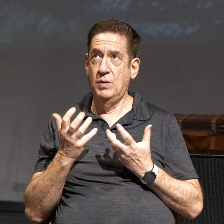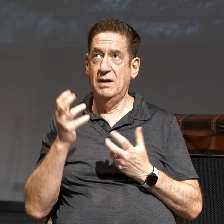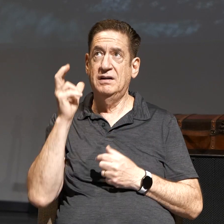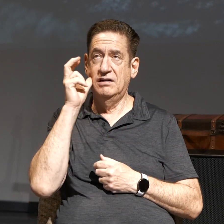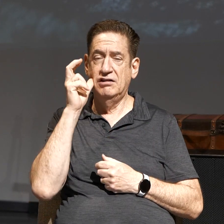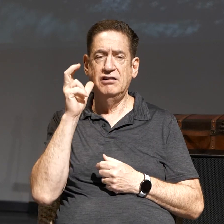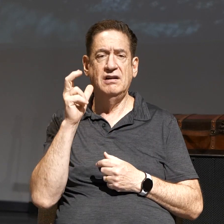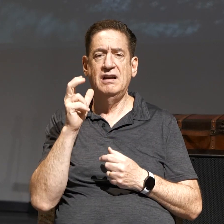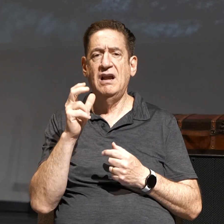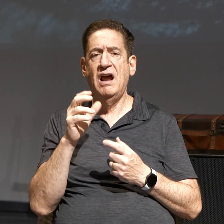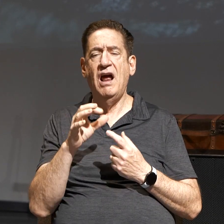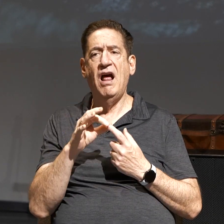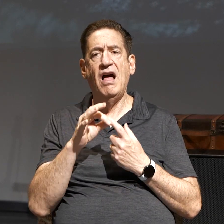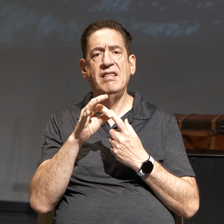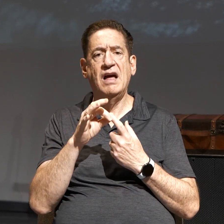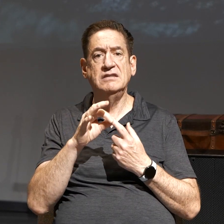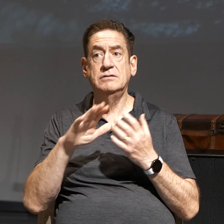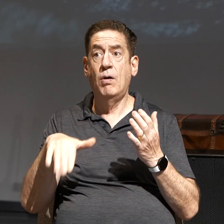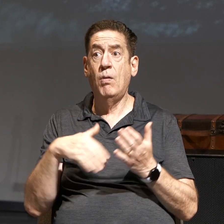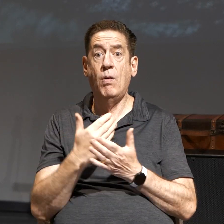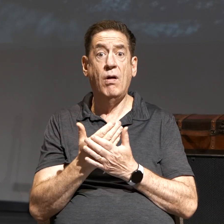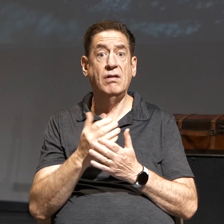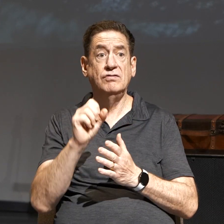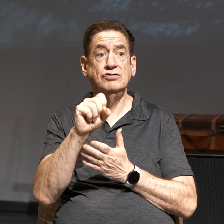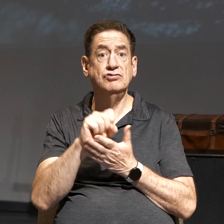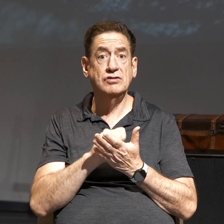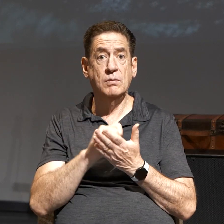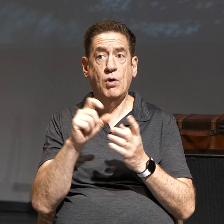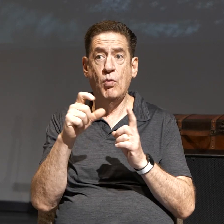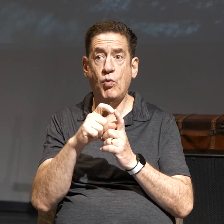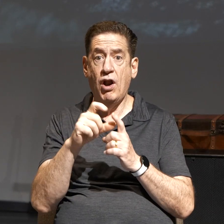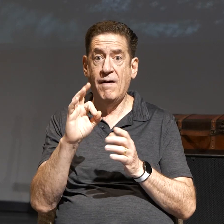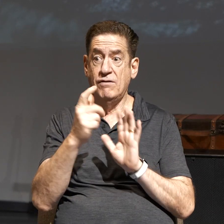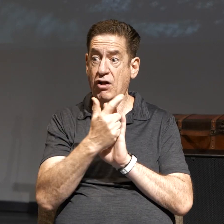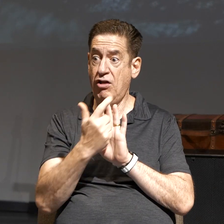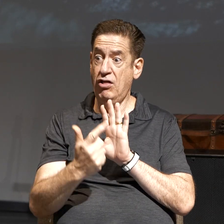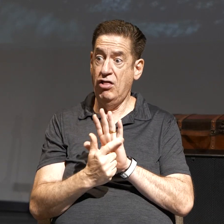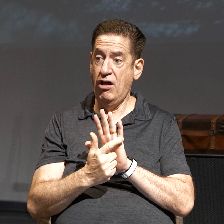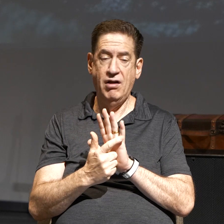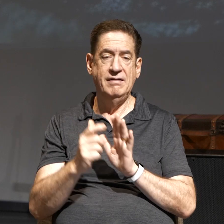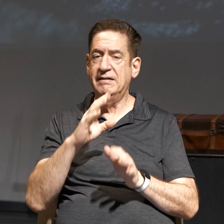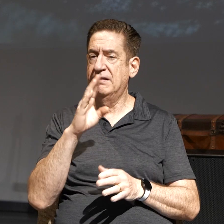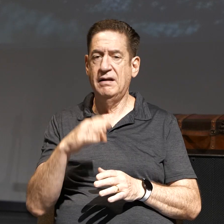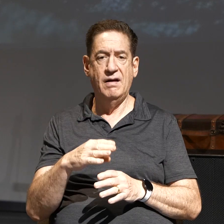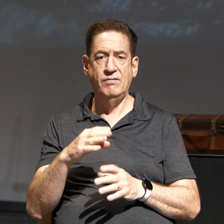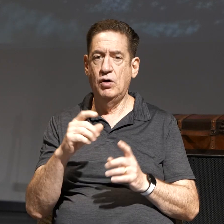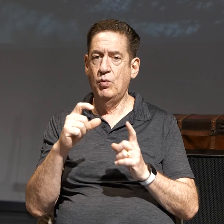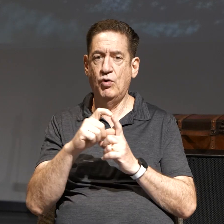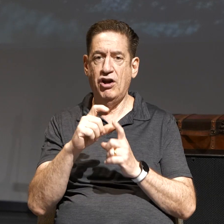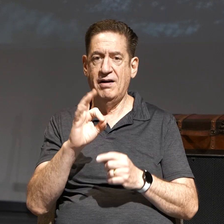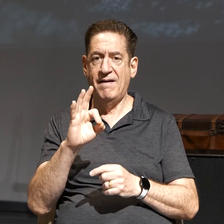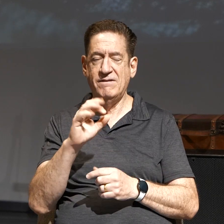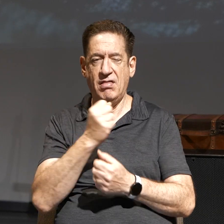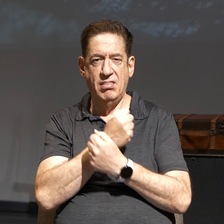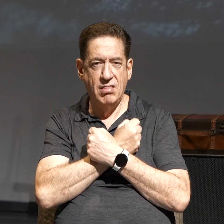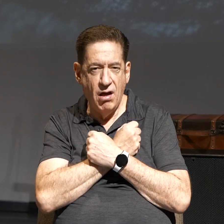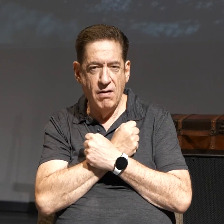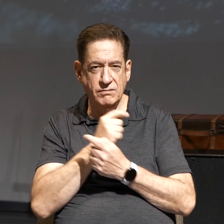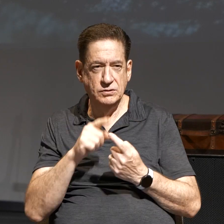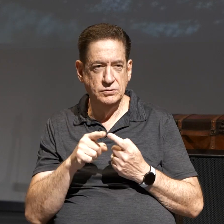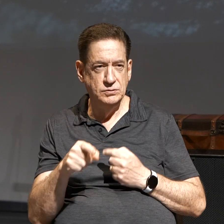Unless all of Scripture is a word of law to you, it will never be a word of love to you.